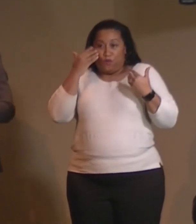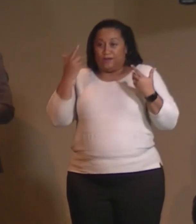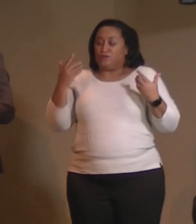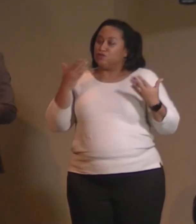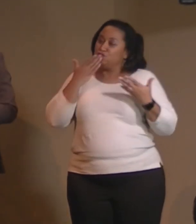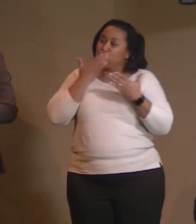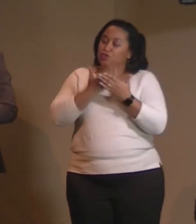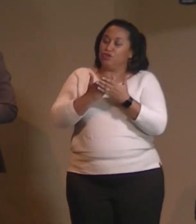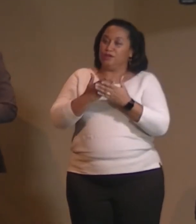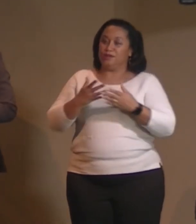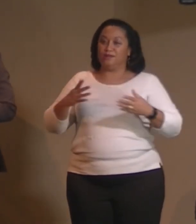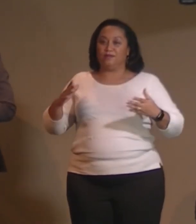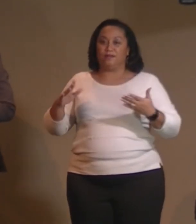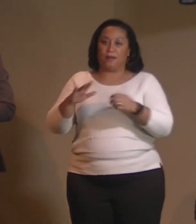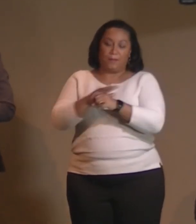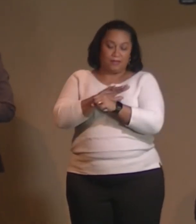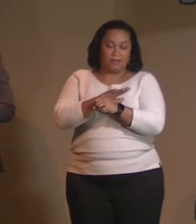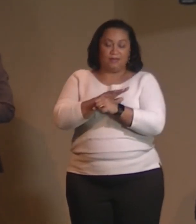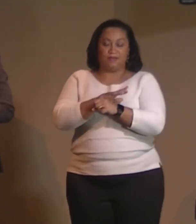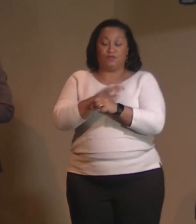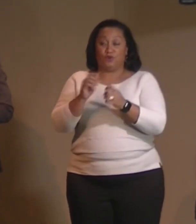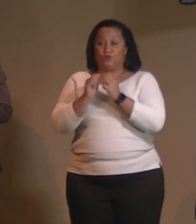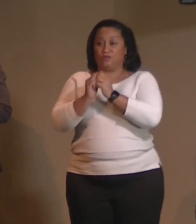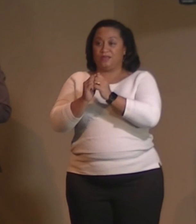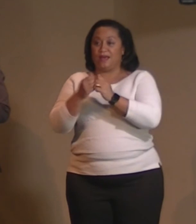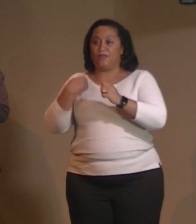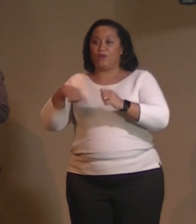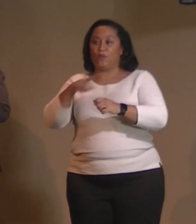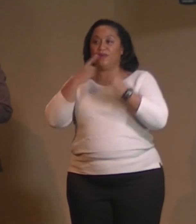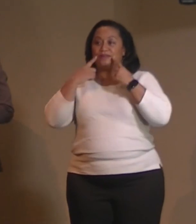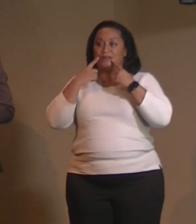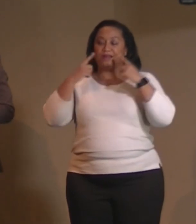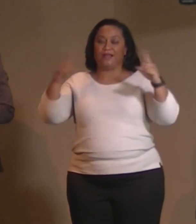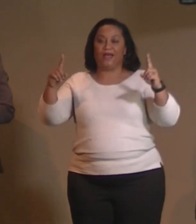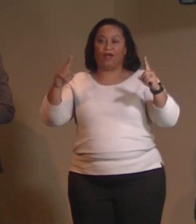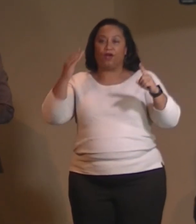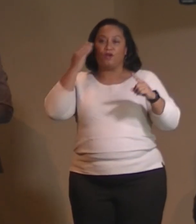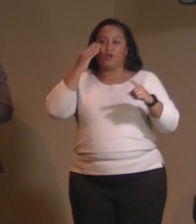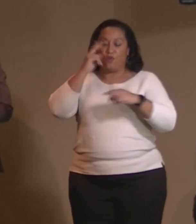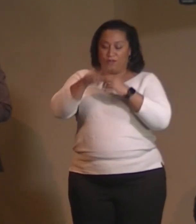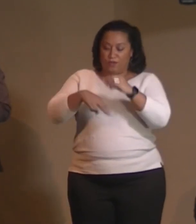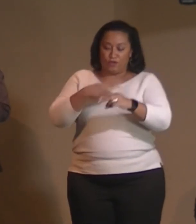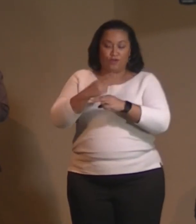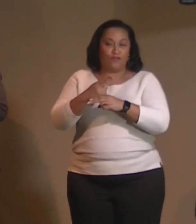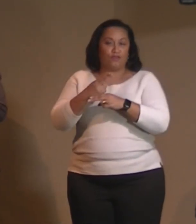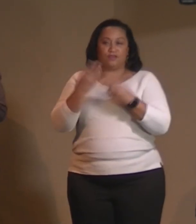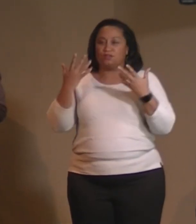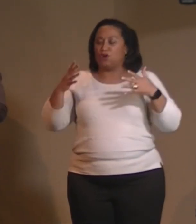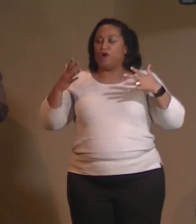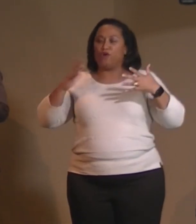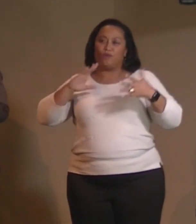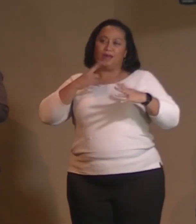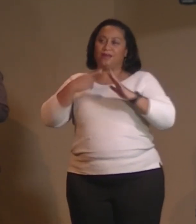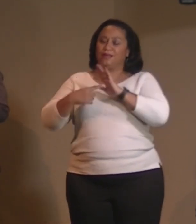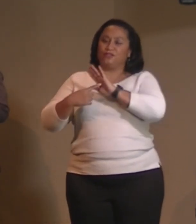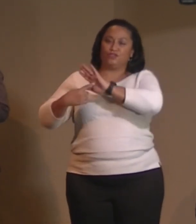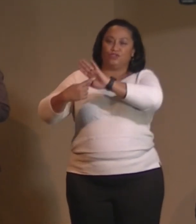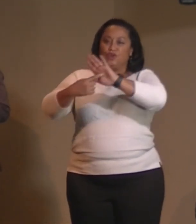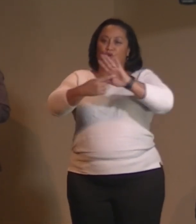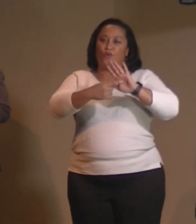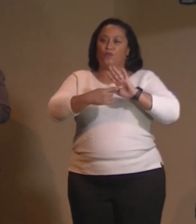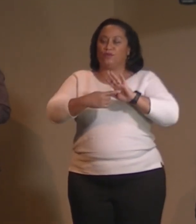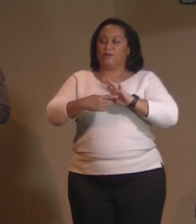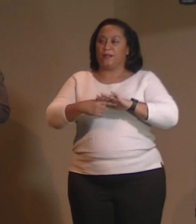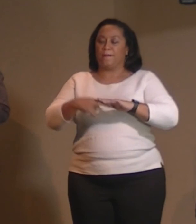Together, as a beloved community, we declare this knowing that the universe is already conspiring for its own good in through and as